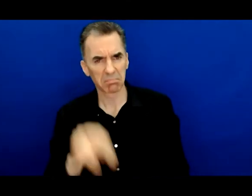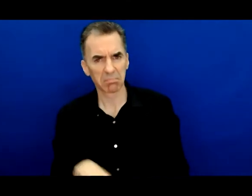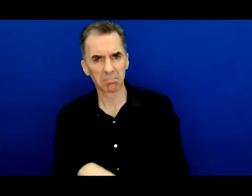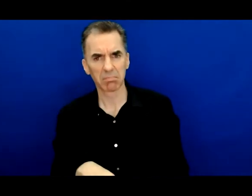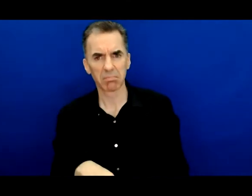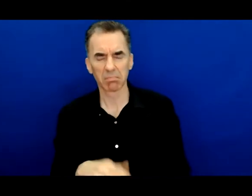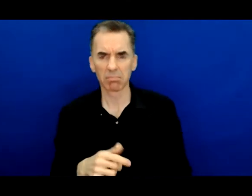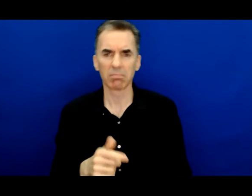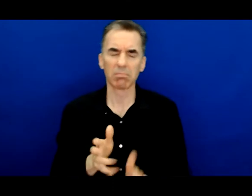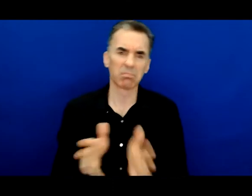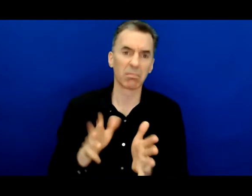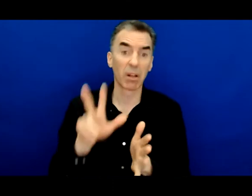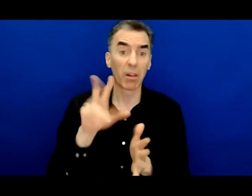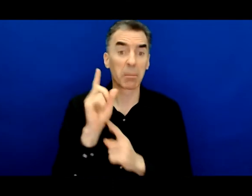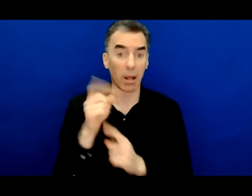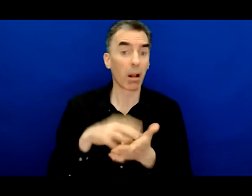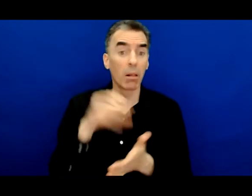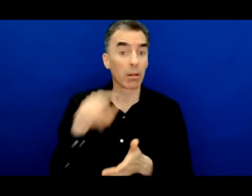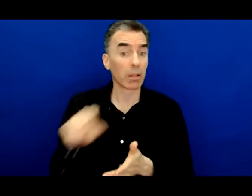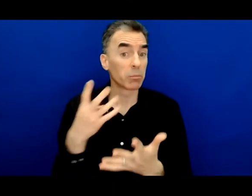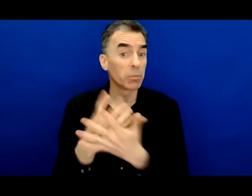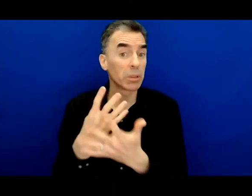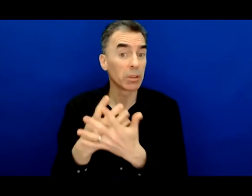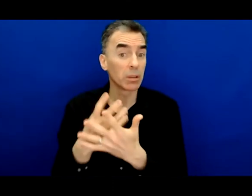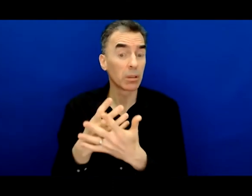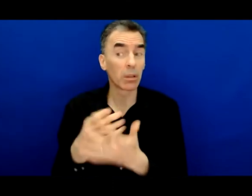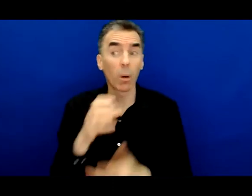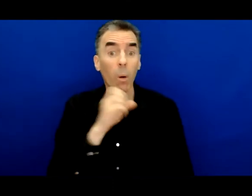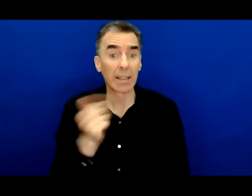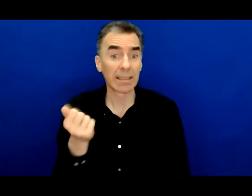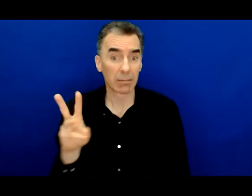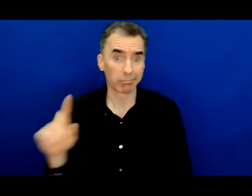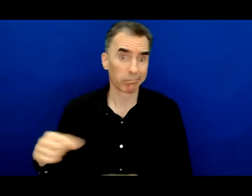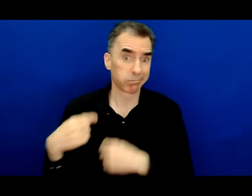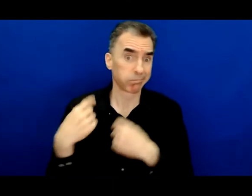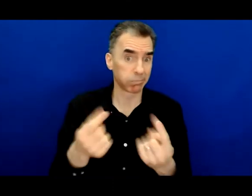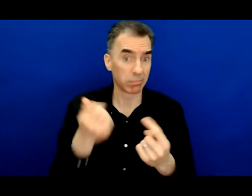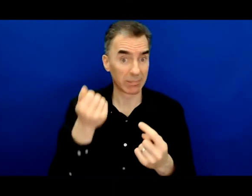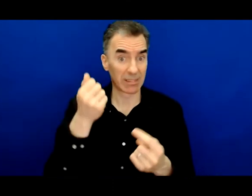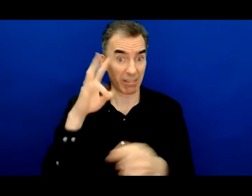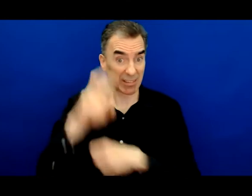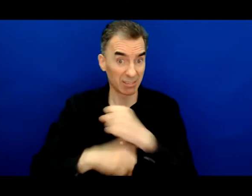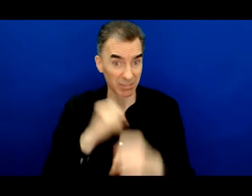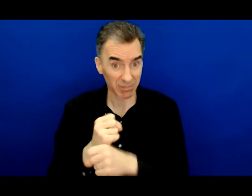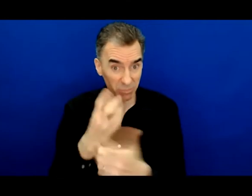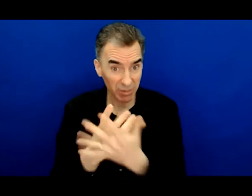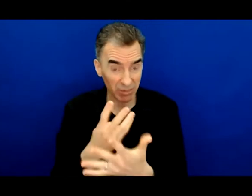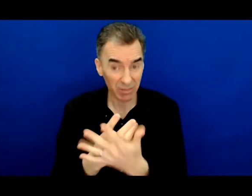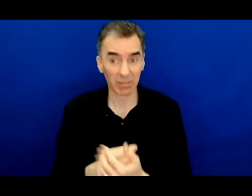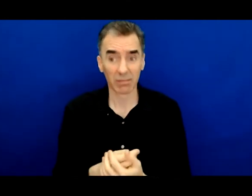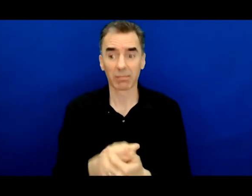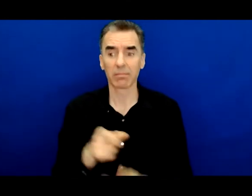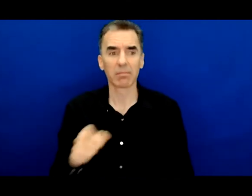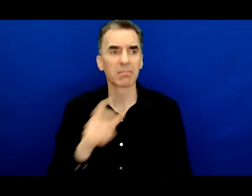Within 30 minutes, I learned that he had been in prison since he was 16 and had served 17 years. He was only